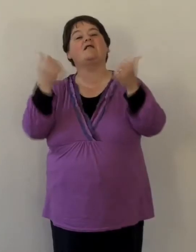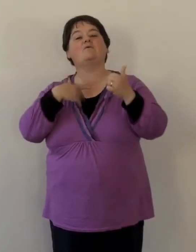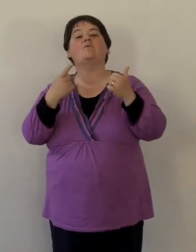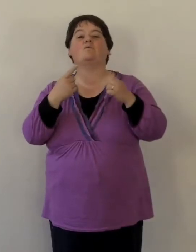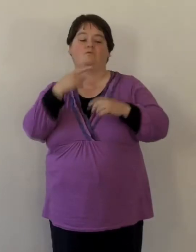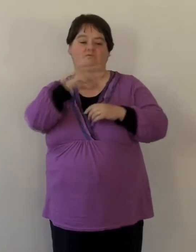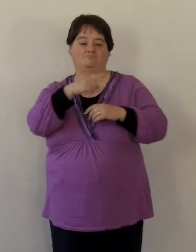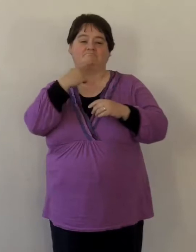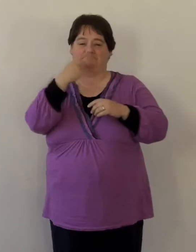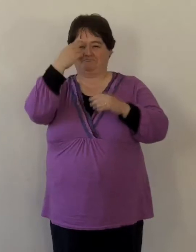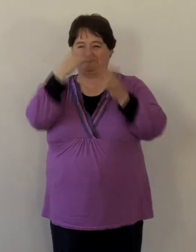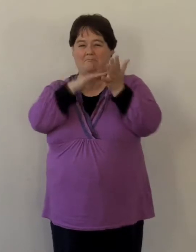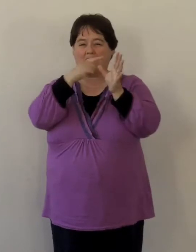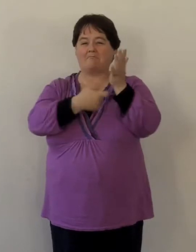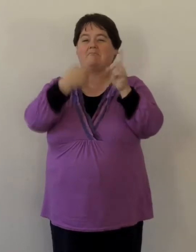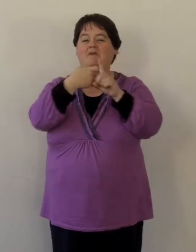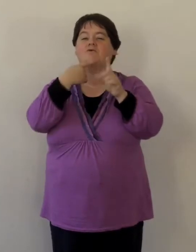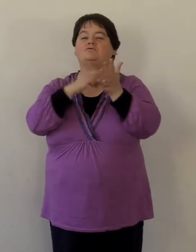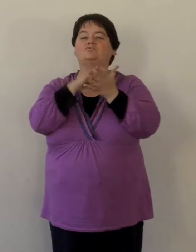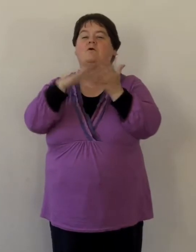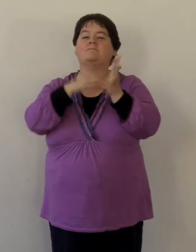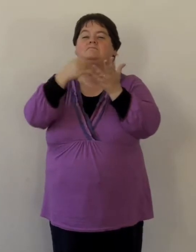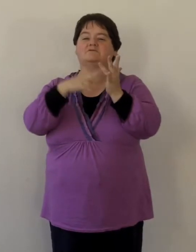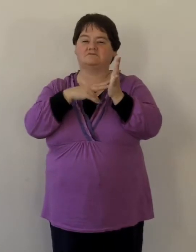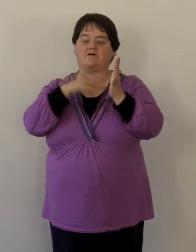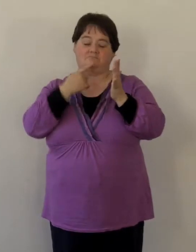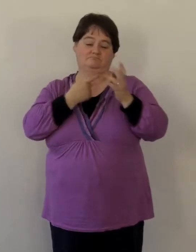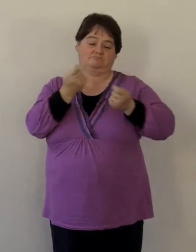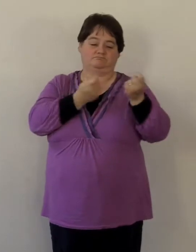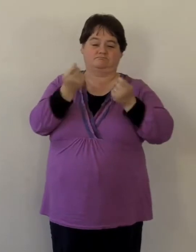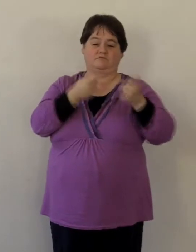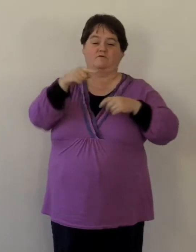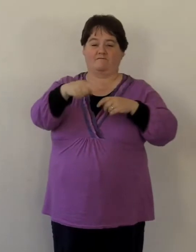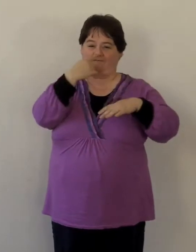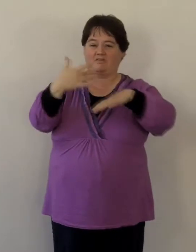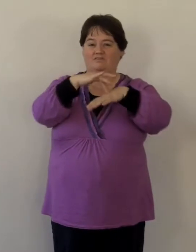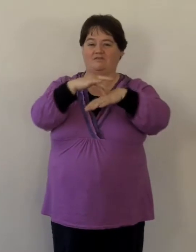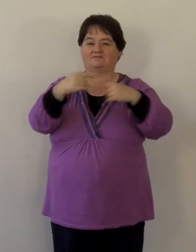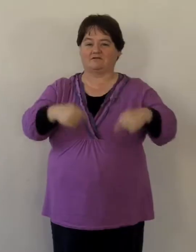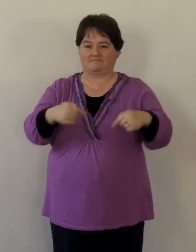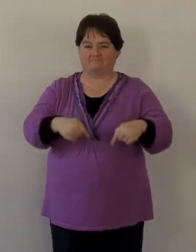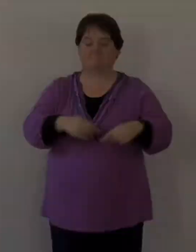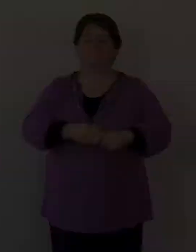Hello, my name is Mark Thompson and I'm Artistic Director of the Royal Lyceum Theatre Company.